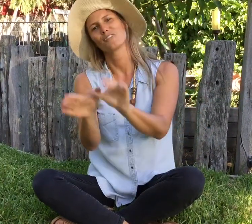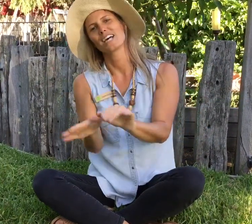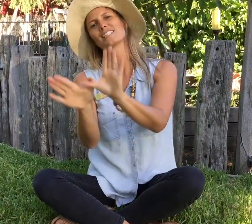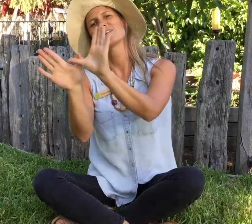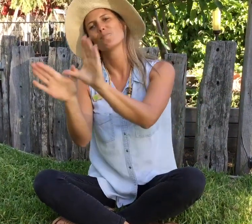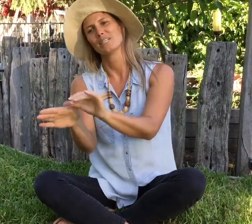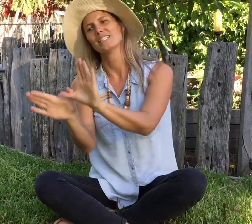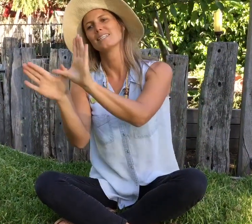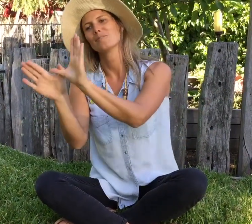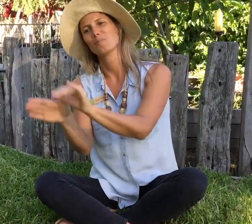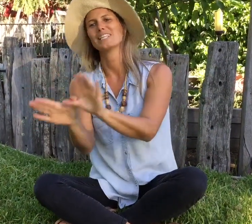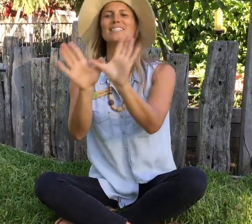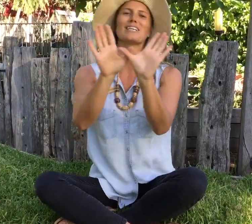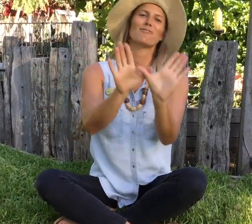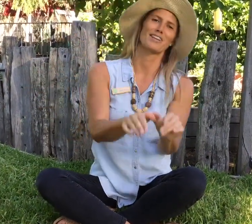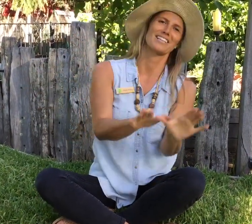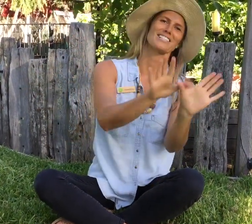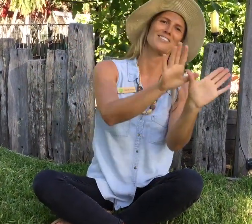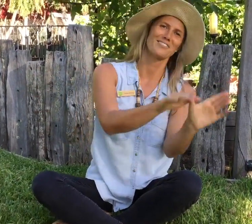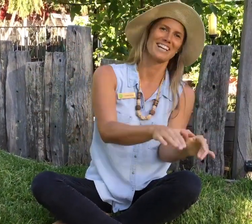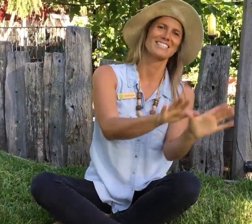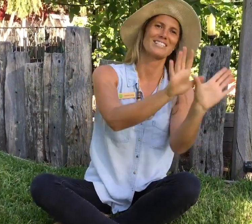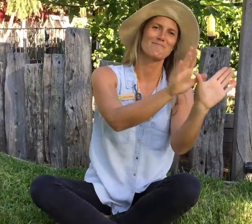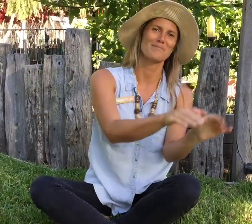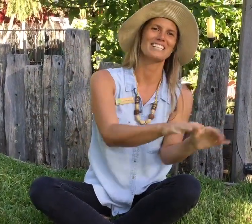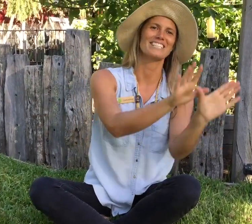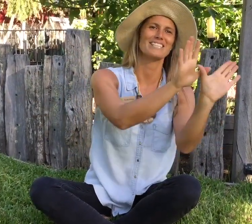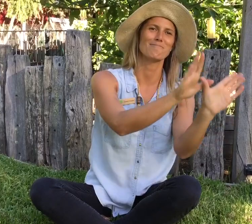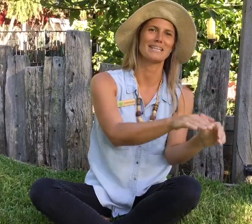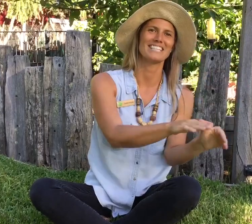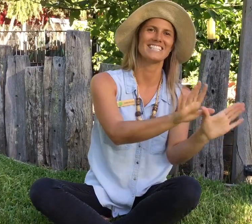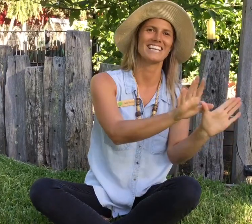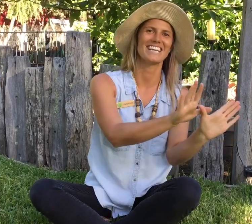flutter bindi bindi. Flutter flutter bindi bindi.